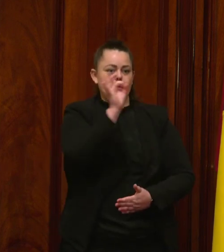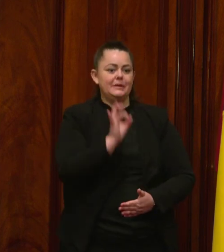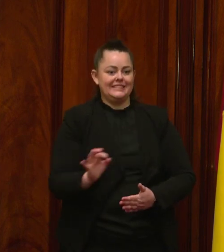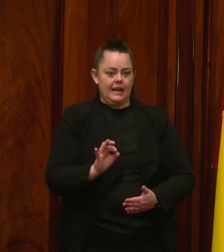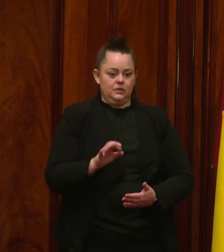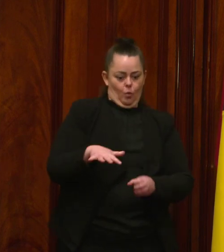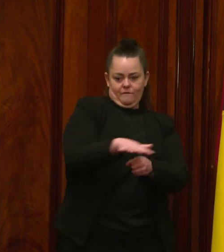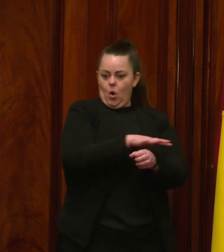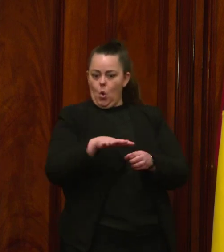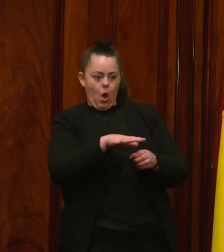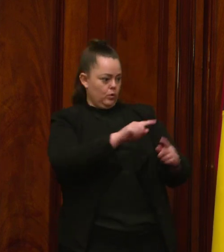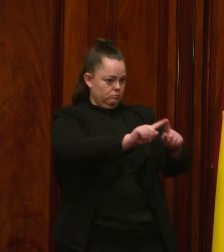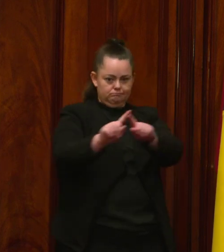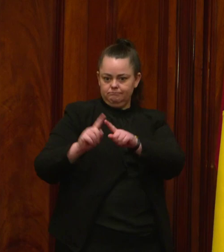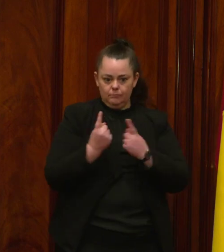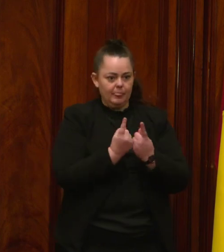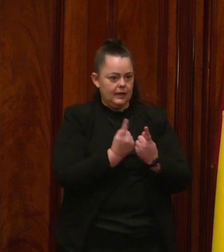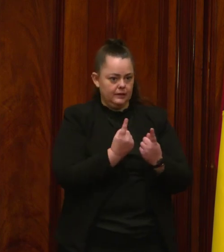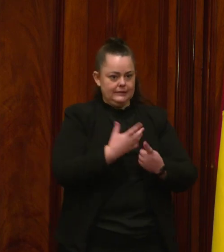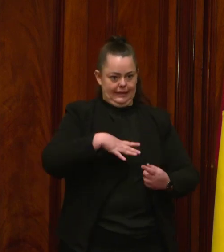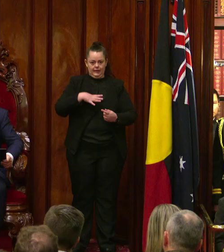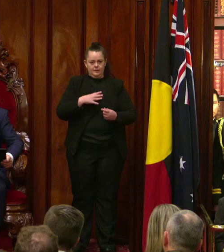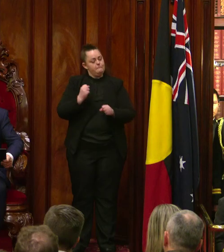stock contracts by the end of its first term.